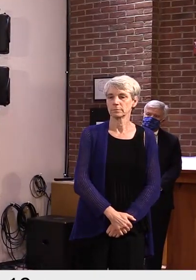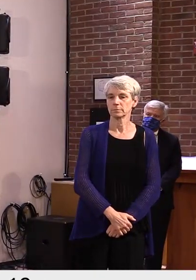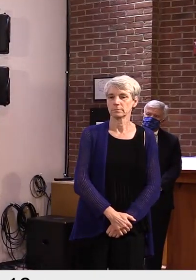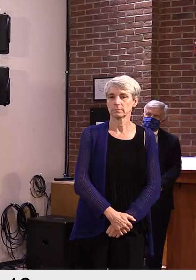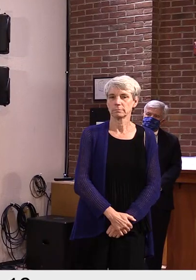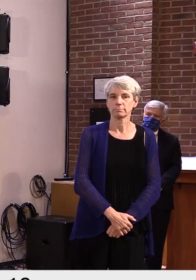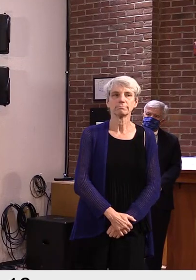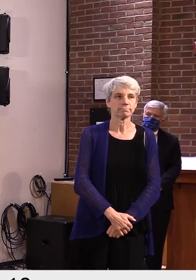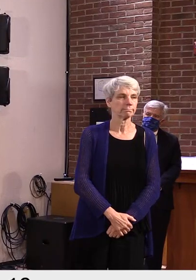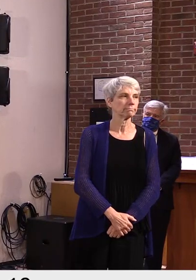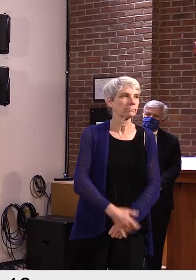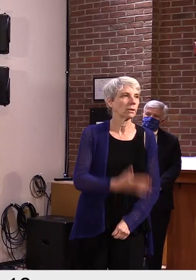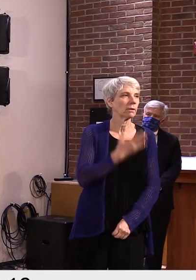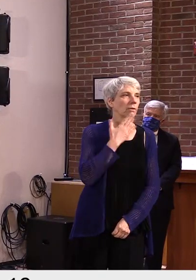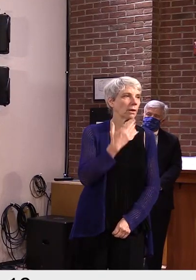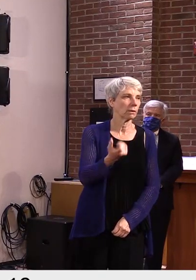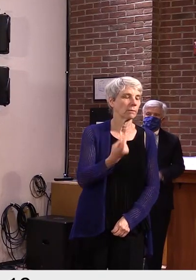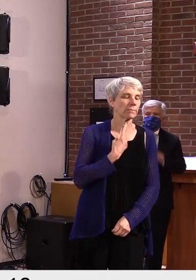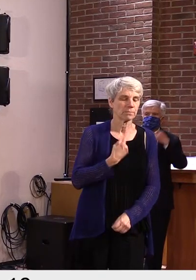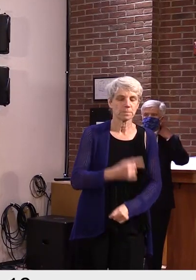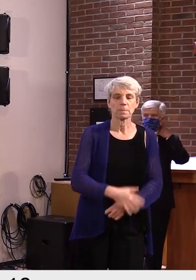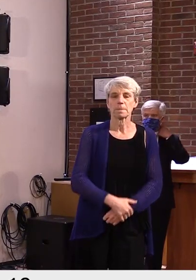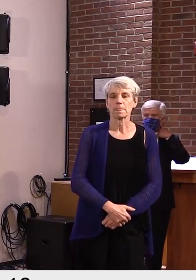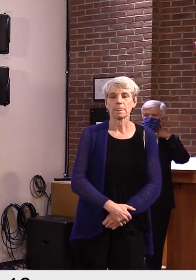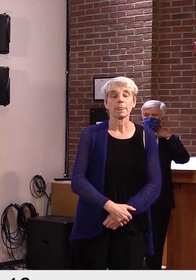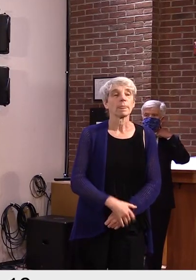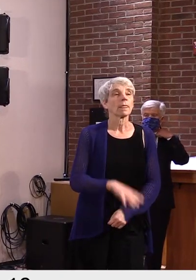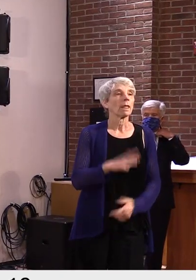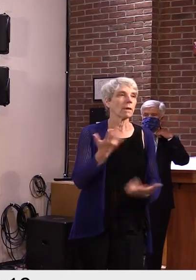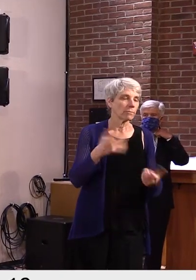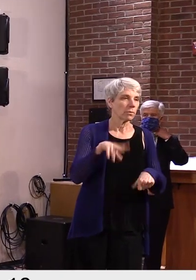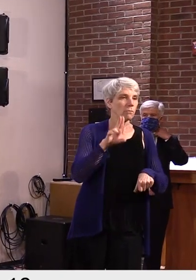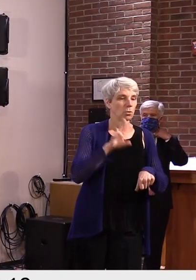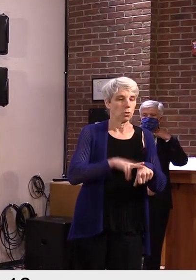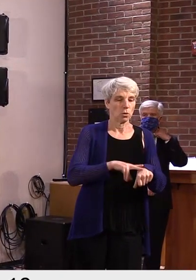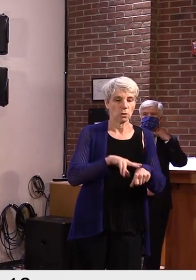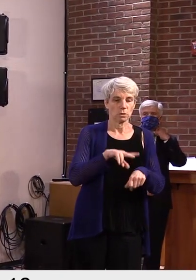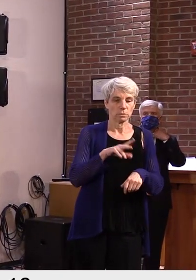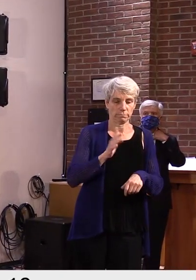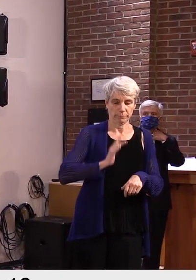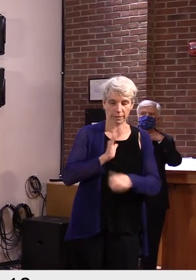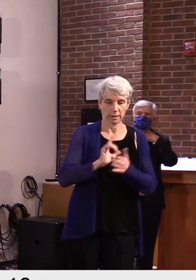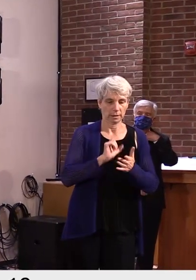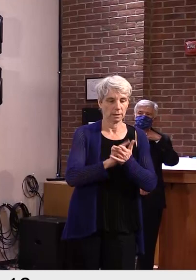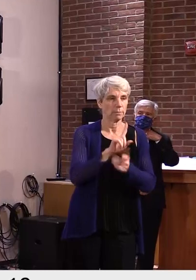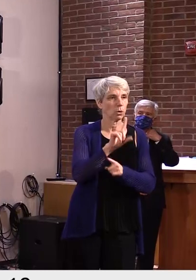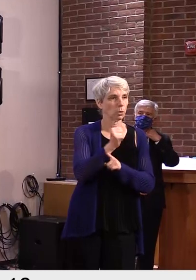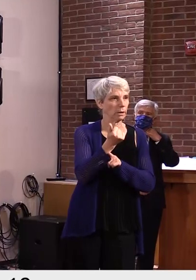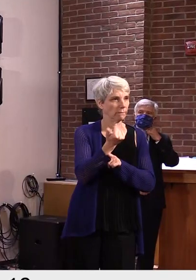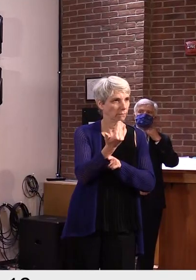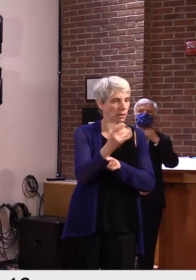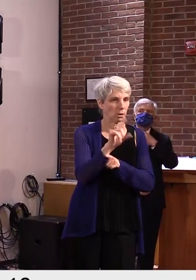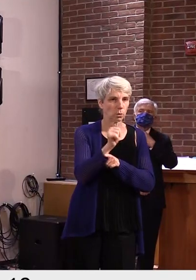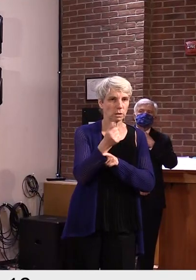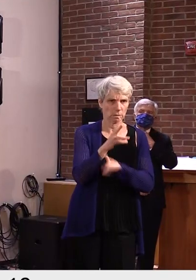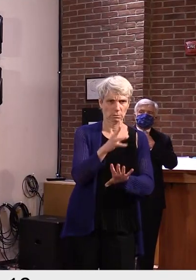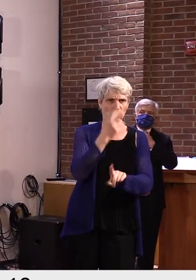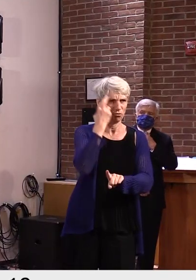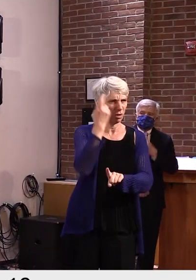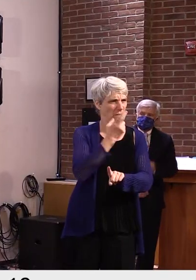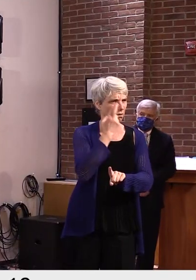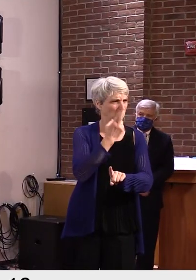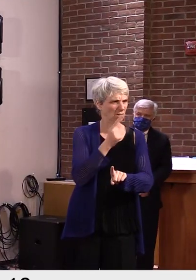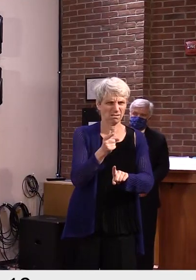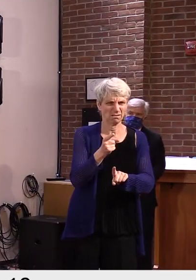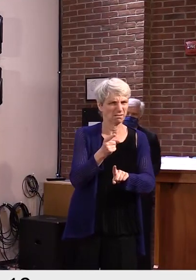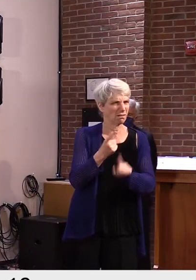Thanks for the question, Steve. So certainly our first priority in, you know, 2015, 2016 was investigating the